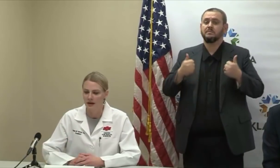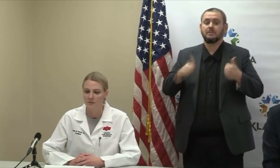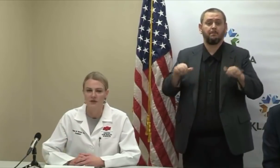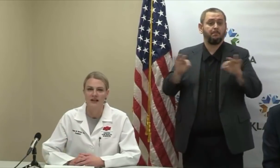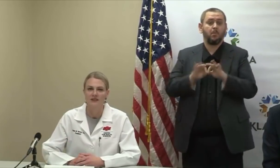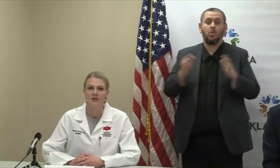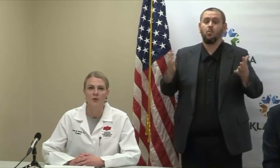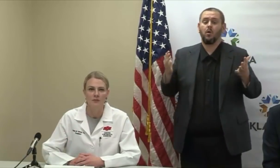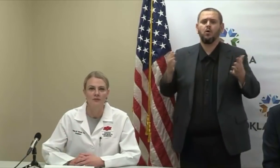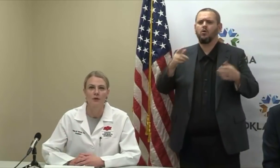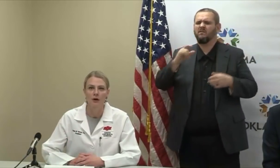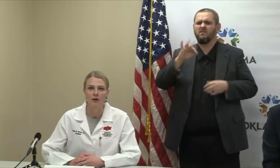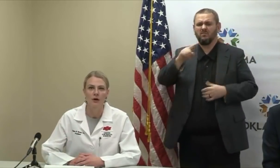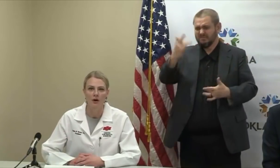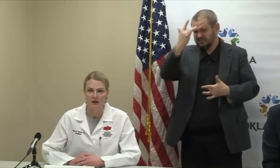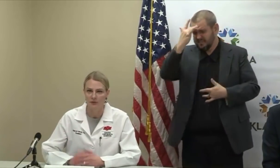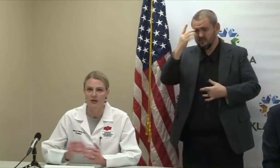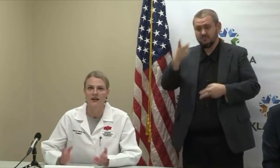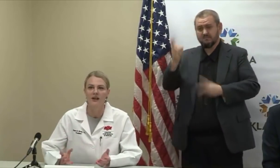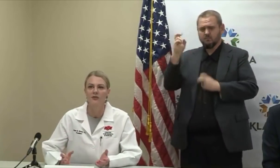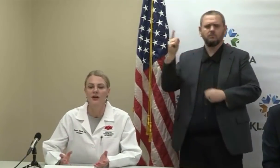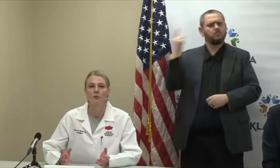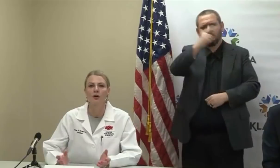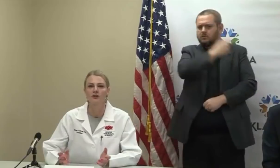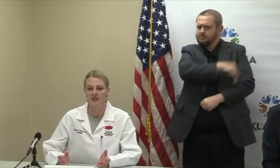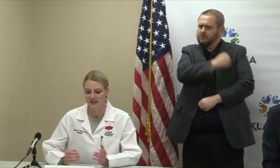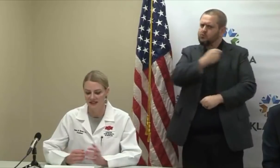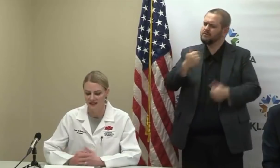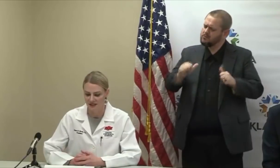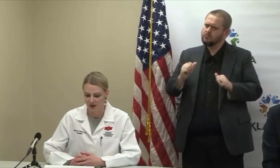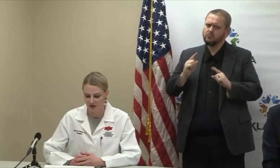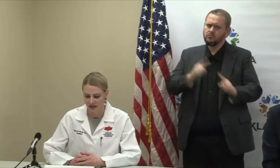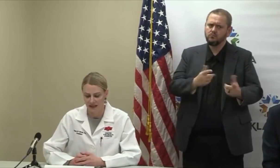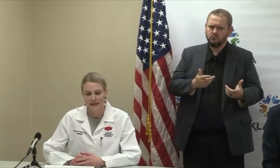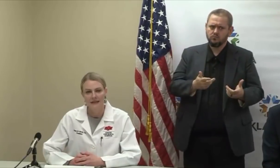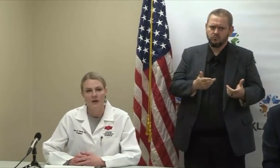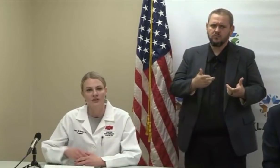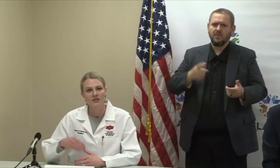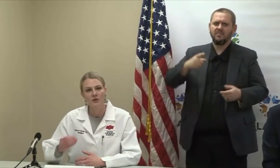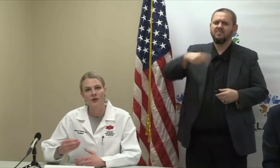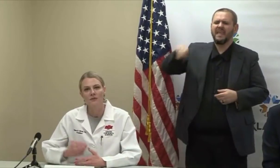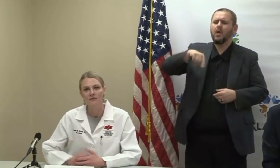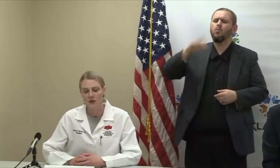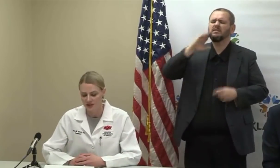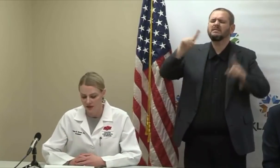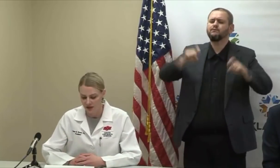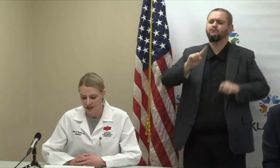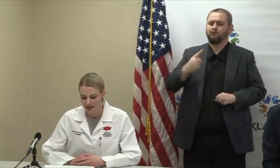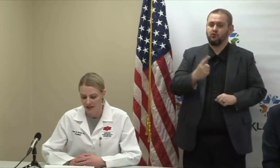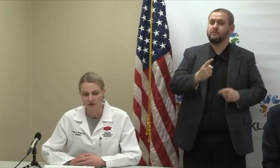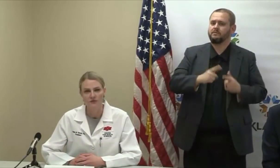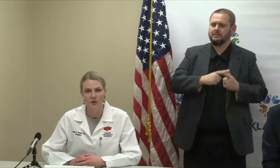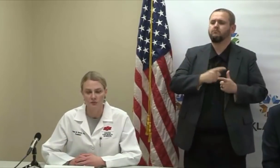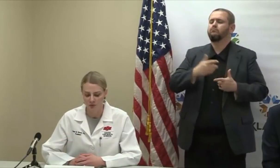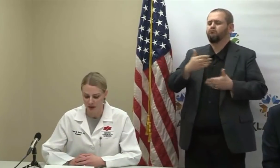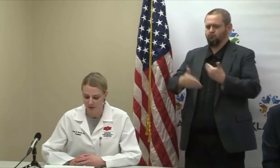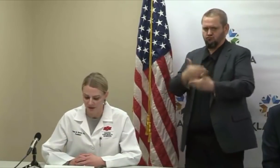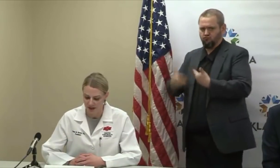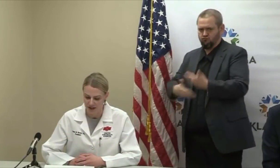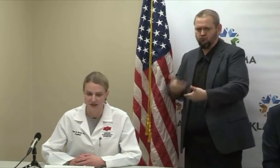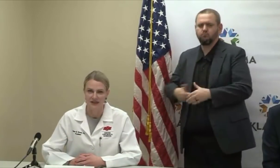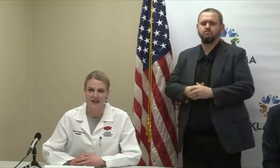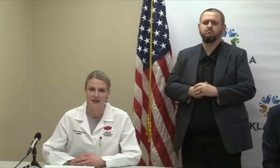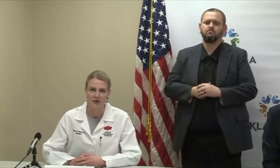protective equipment for our frontline health care workers unnecessarily. We're still going to be focusing on testing those vulnerable